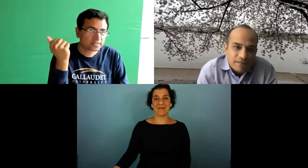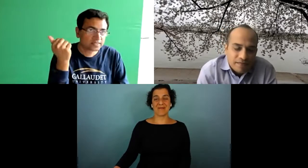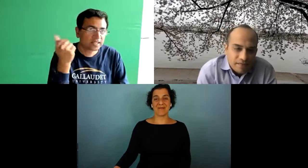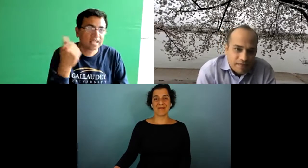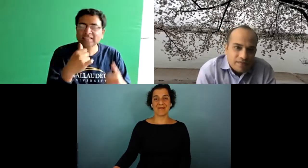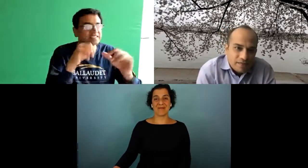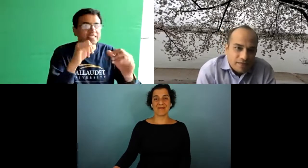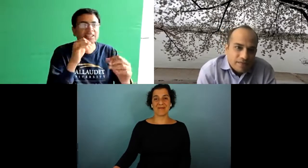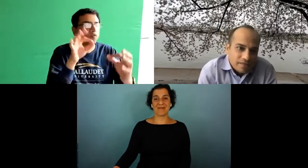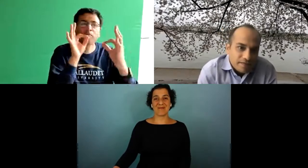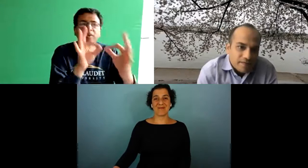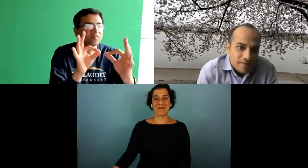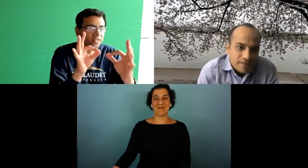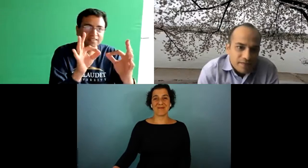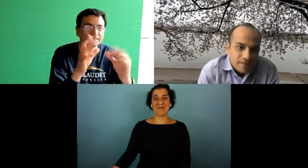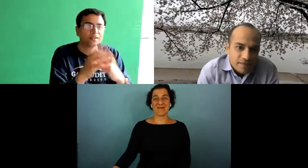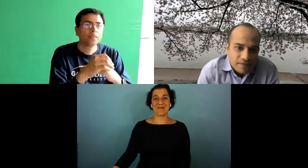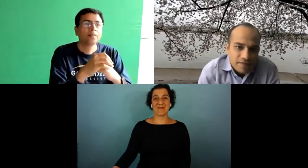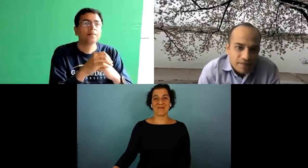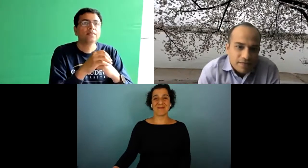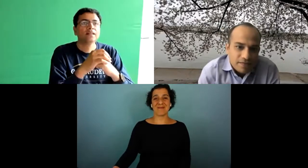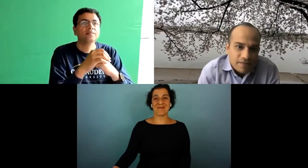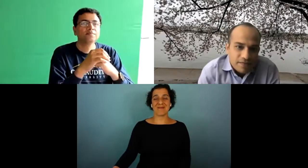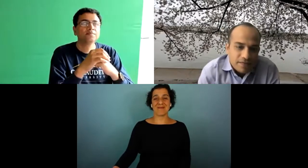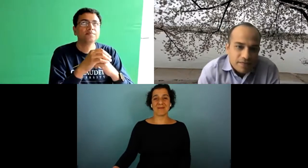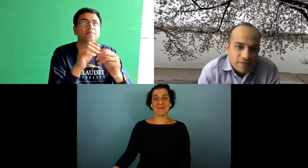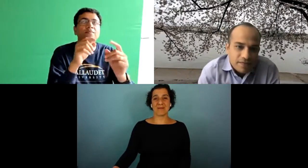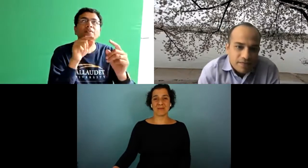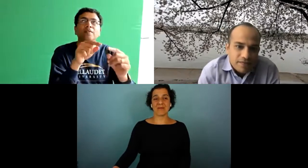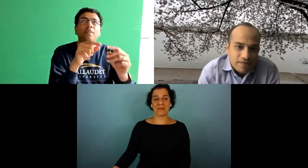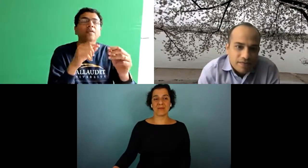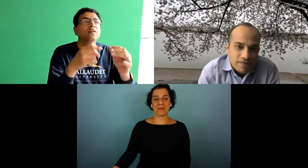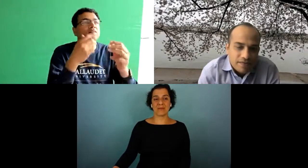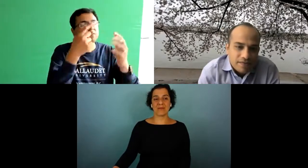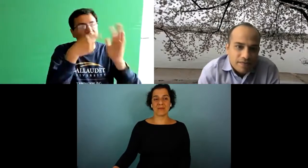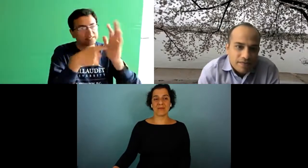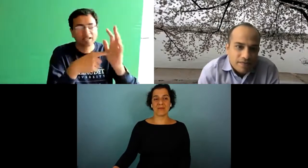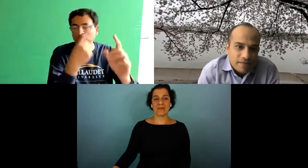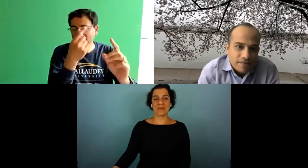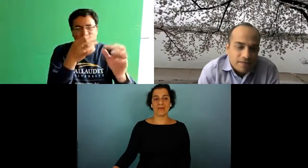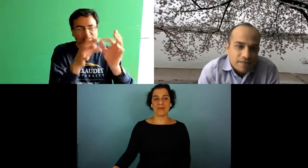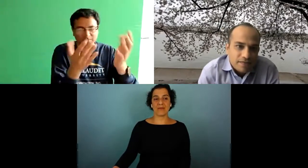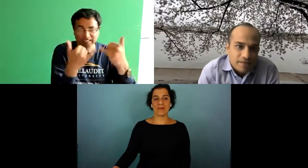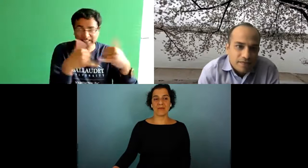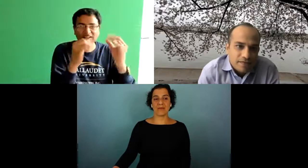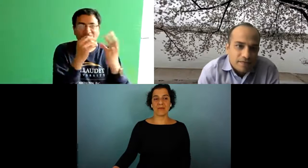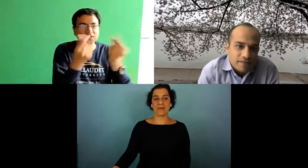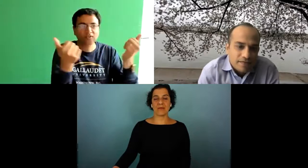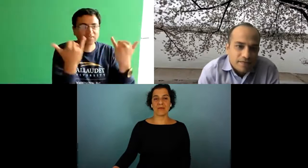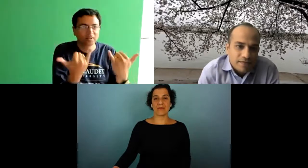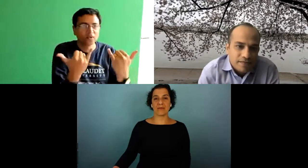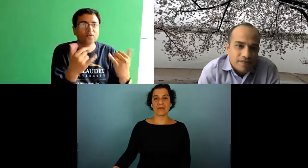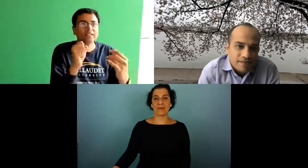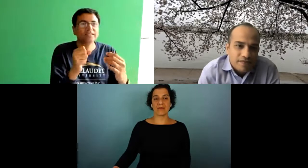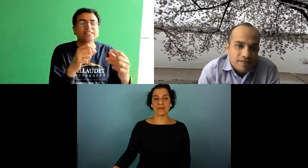of all the range of video conferencing platforms zoom was best but it was by no means perfect or ideal so